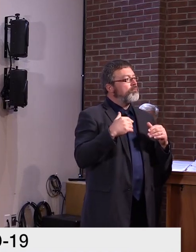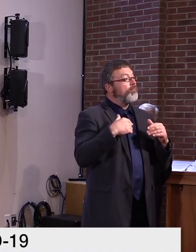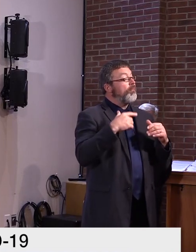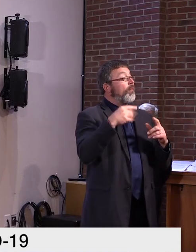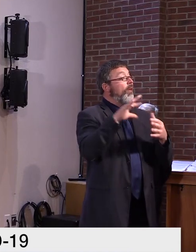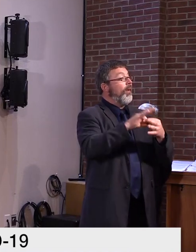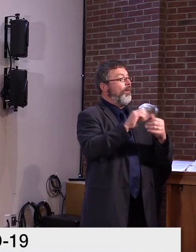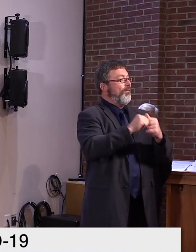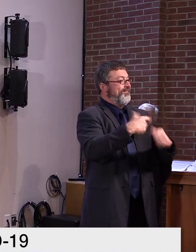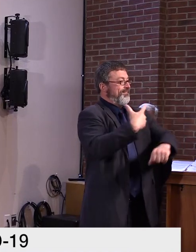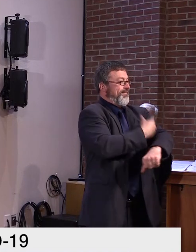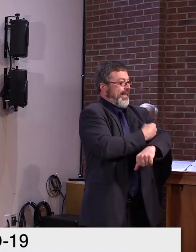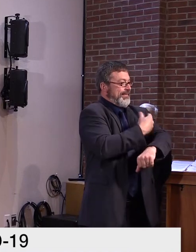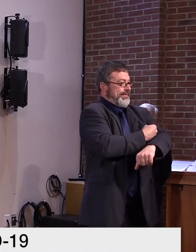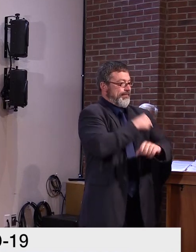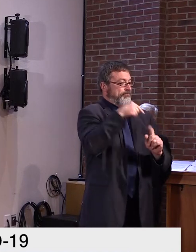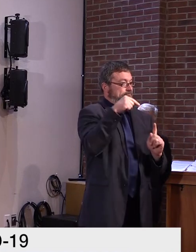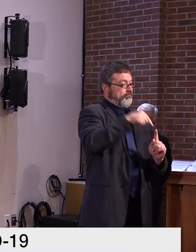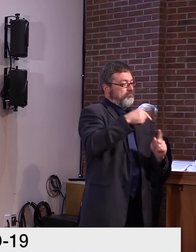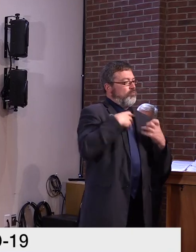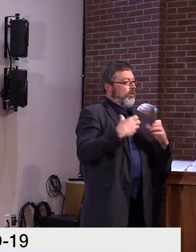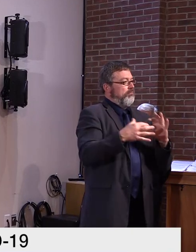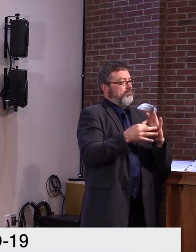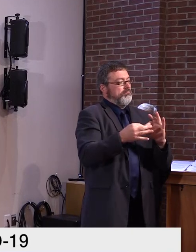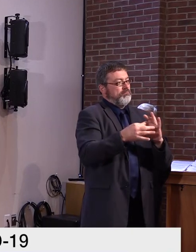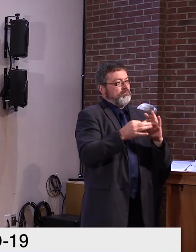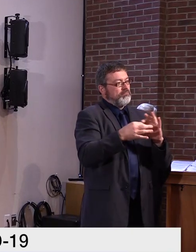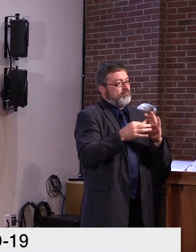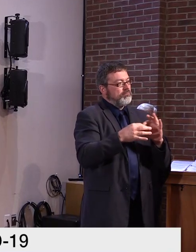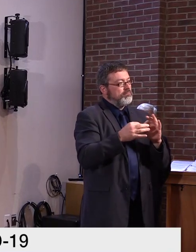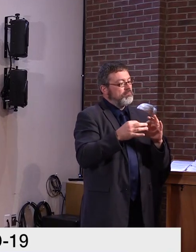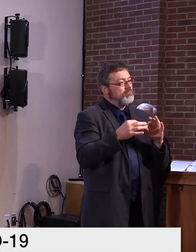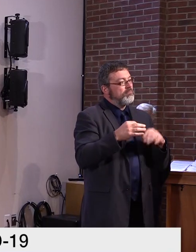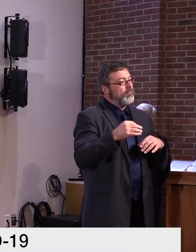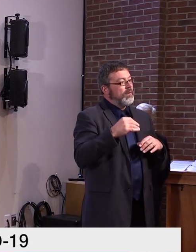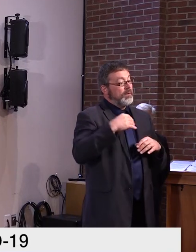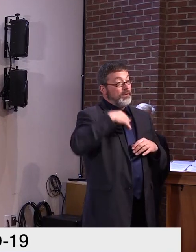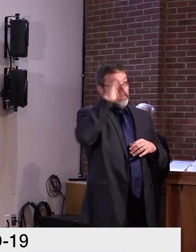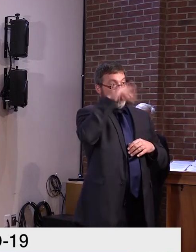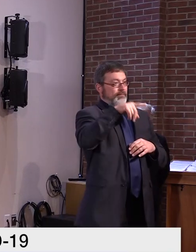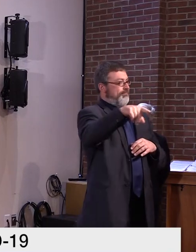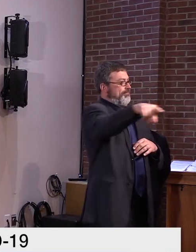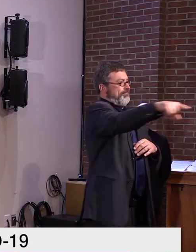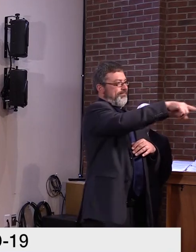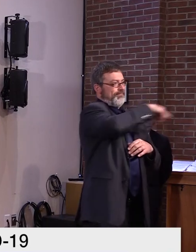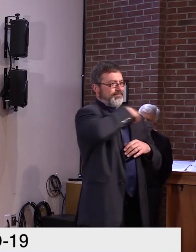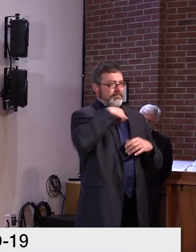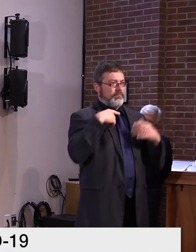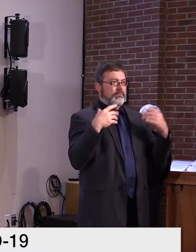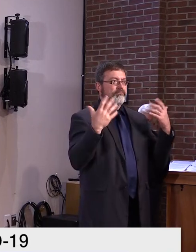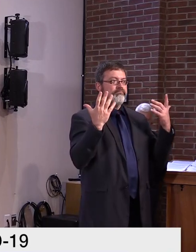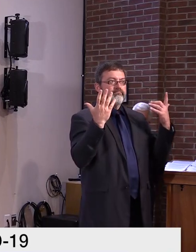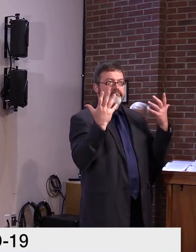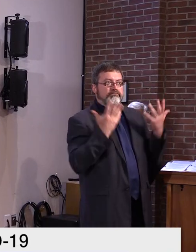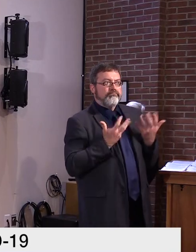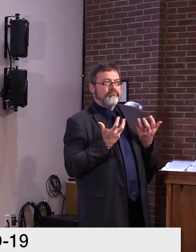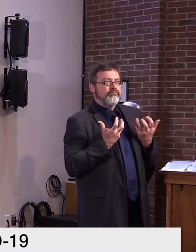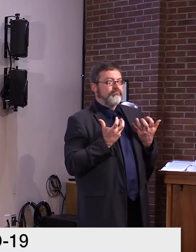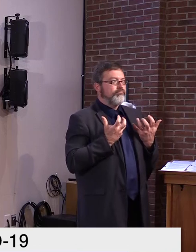And while we all look forward to hopefully enjoying the benefits of a safe and effective vaccine,